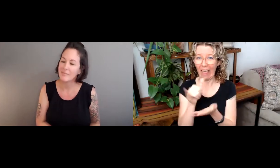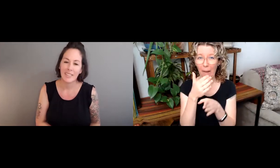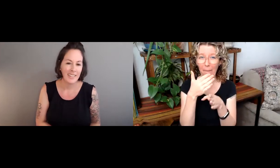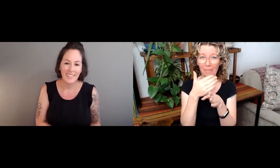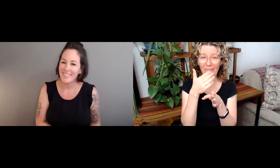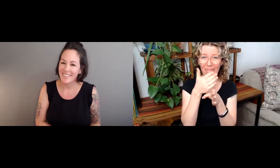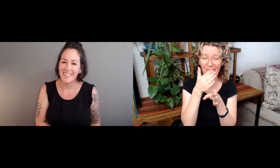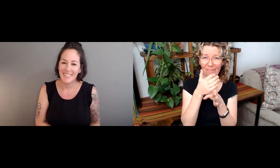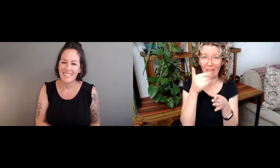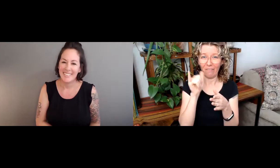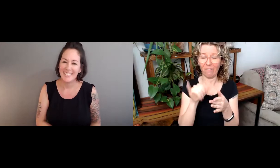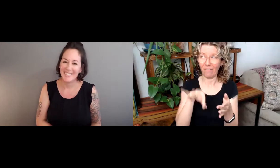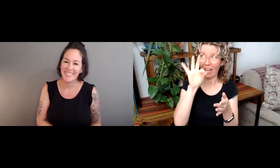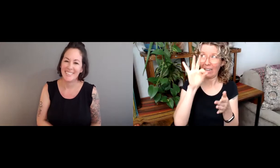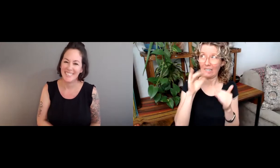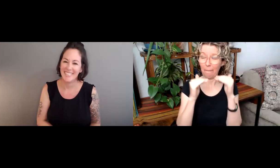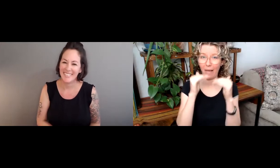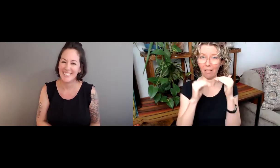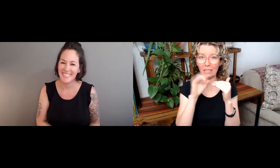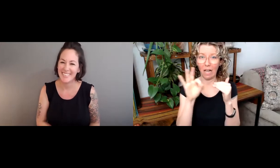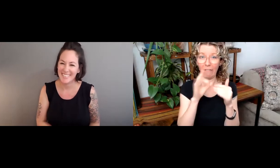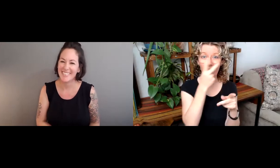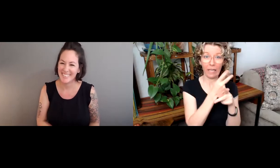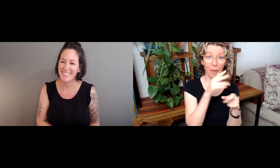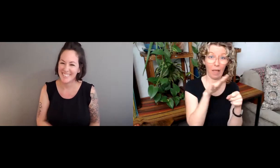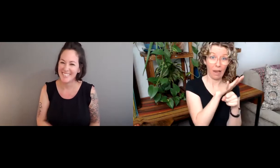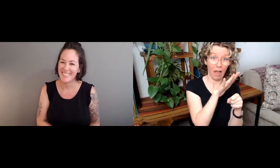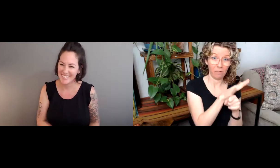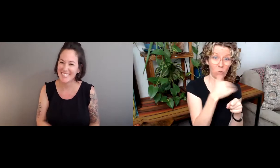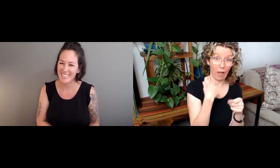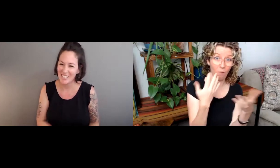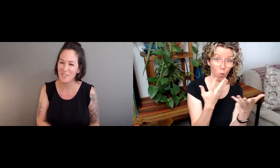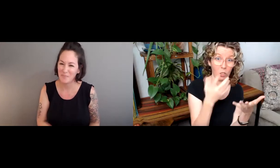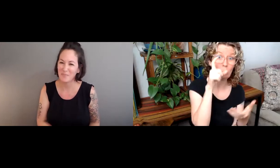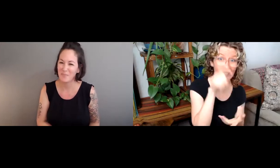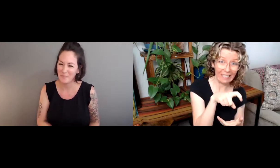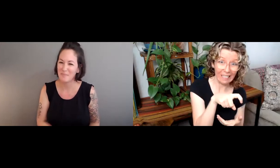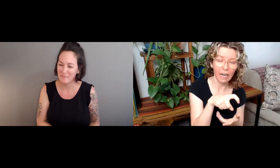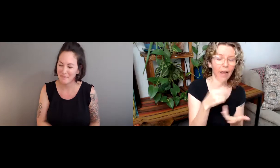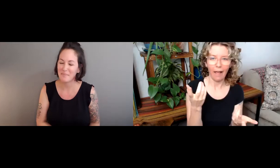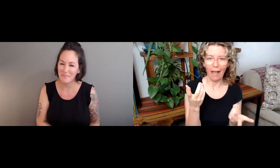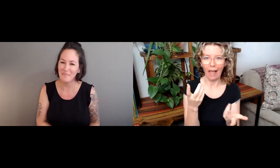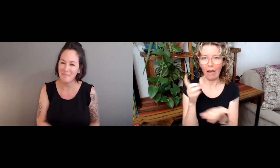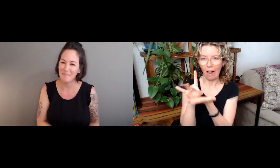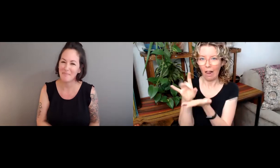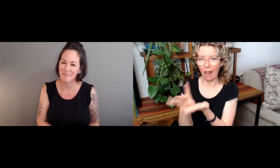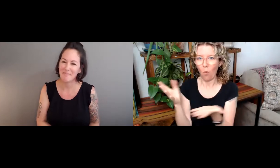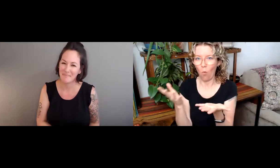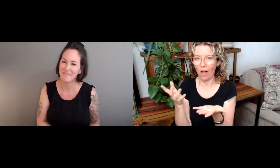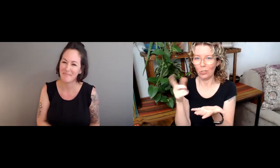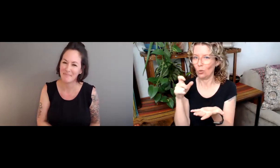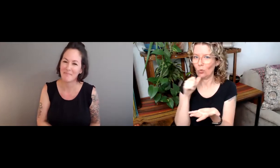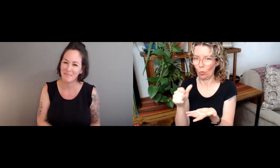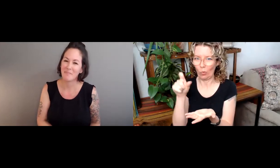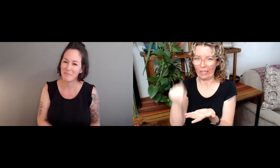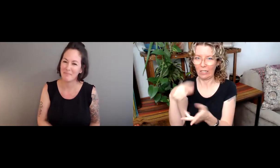important to actually document and what can be disregarded in terms of finding a balance to